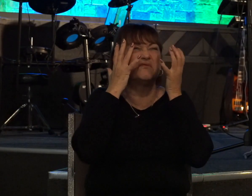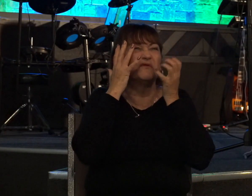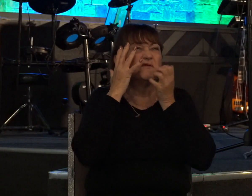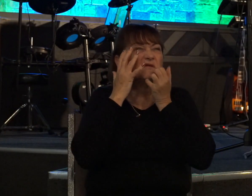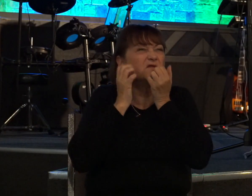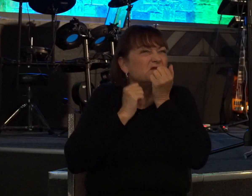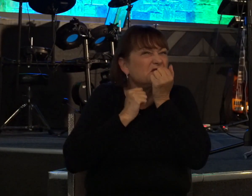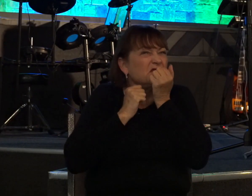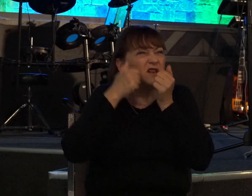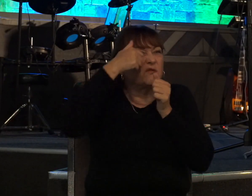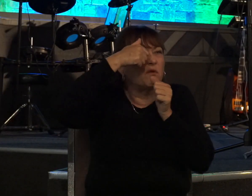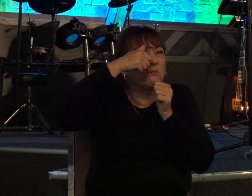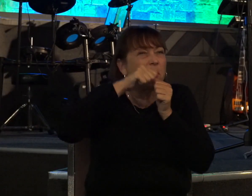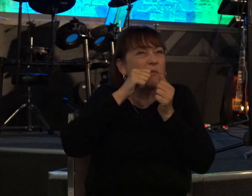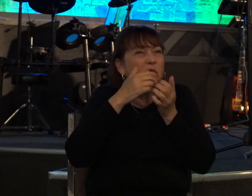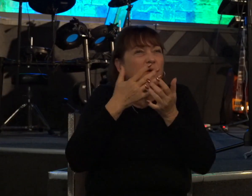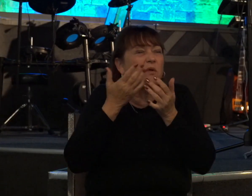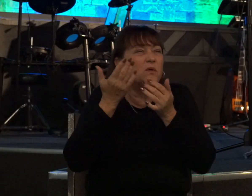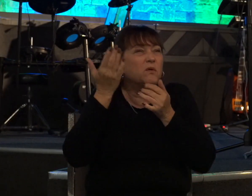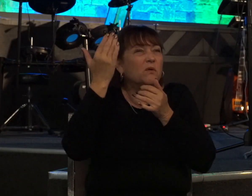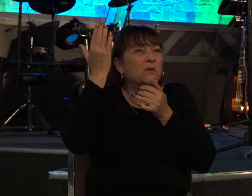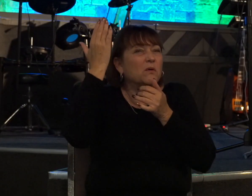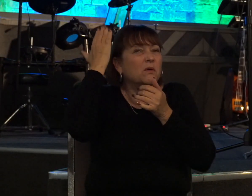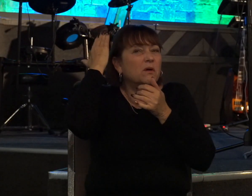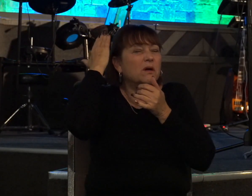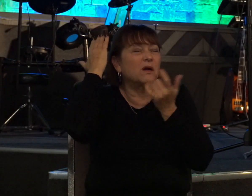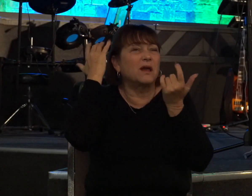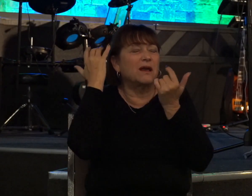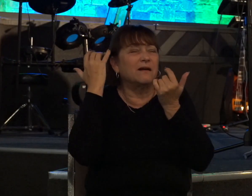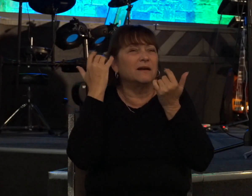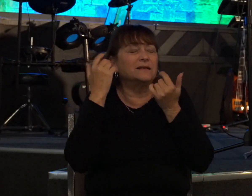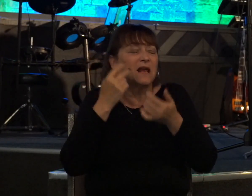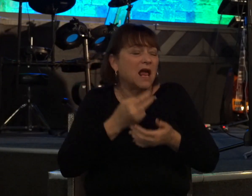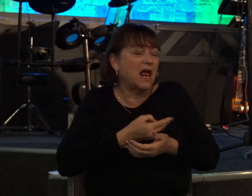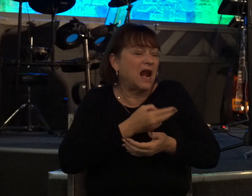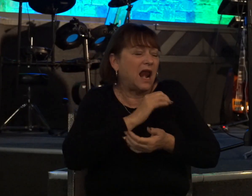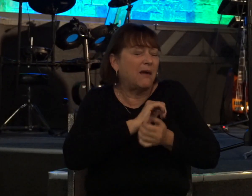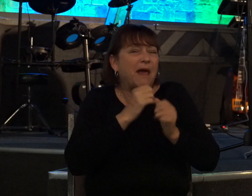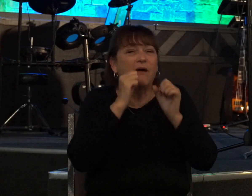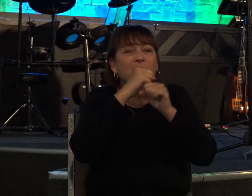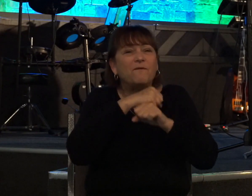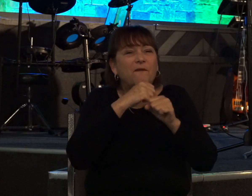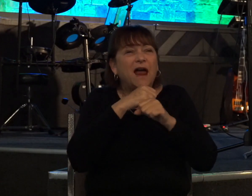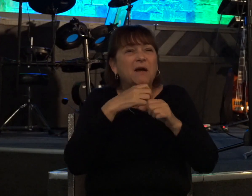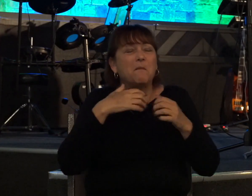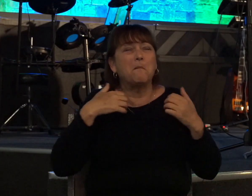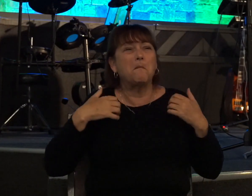remembering the good old days of of his little lambs and how he would fight bears and lions to protect them